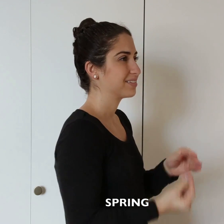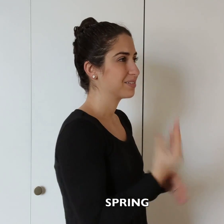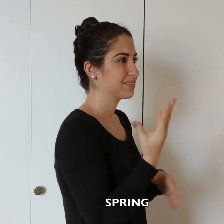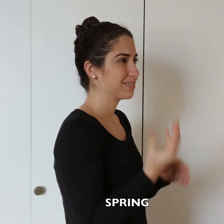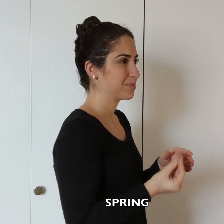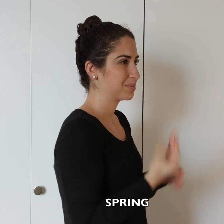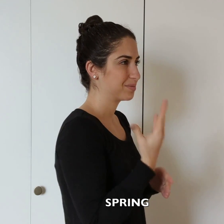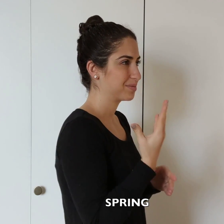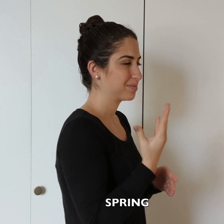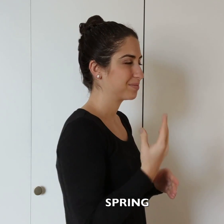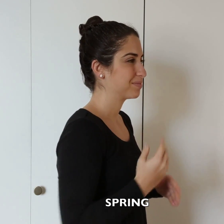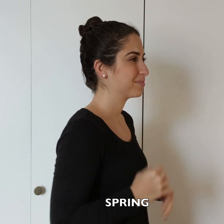SPRING.